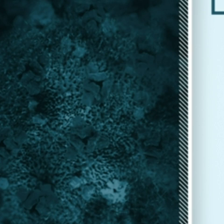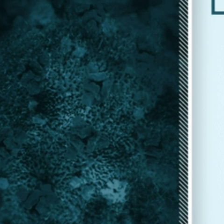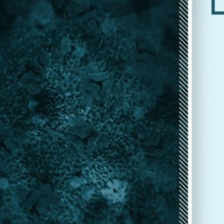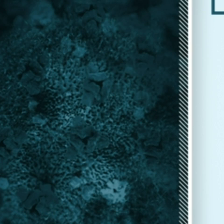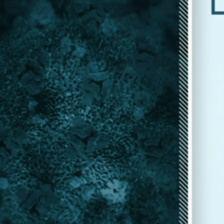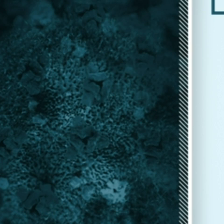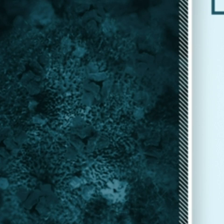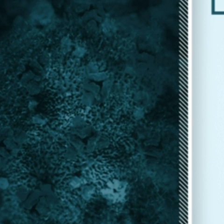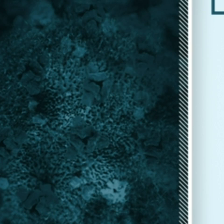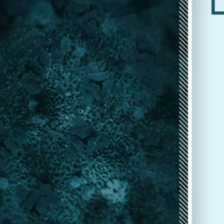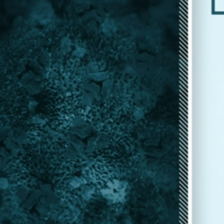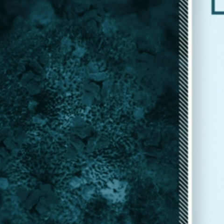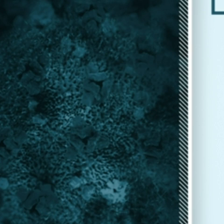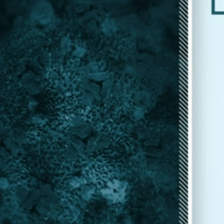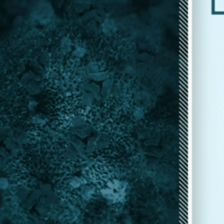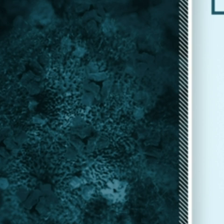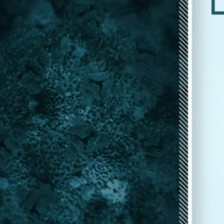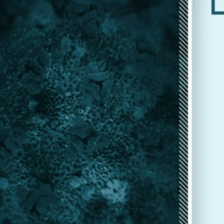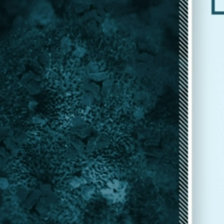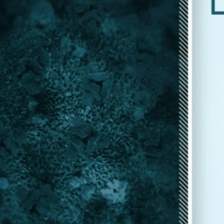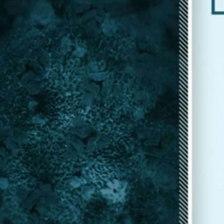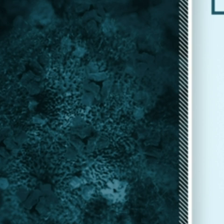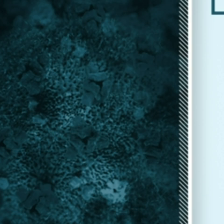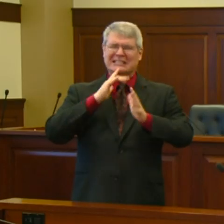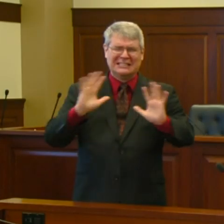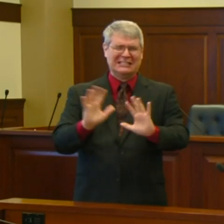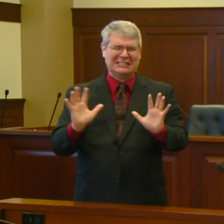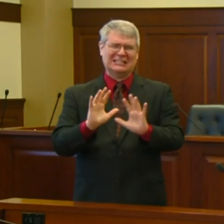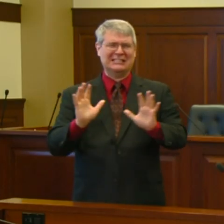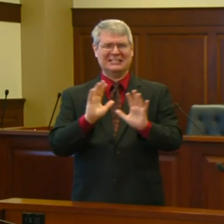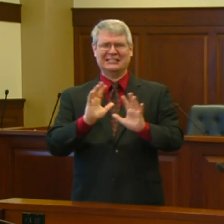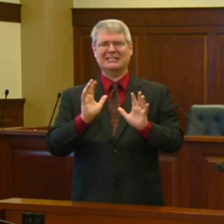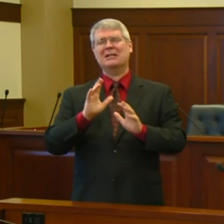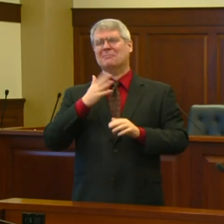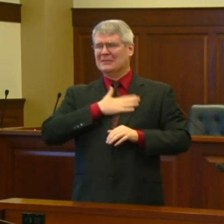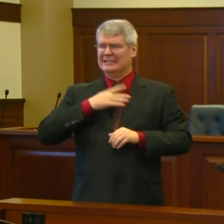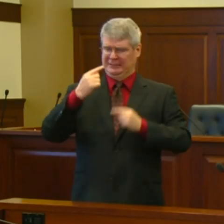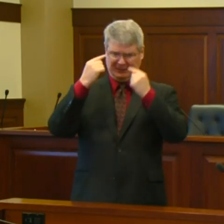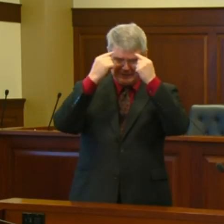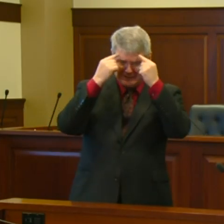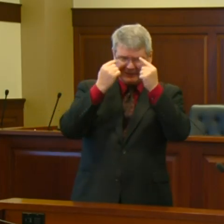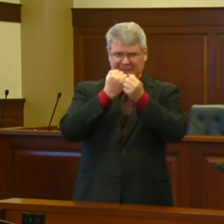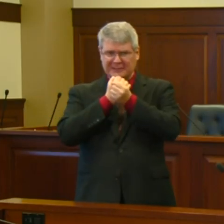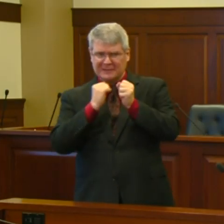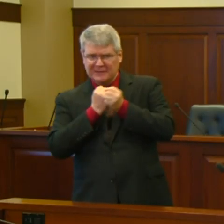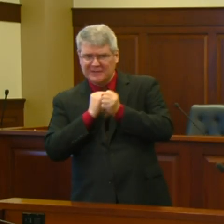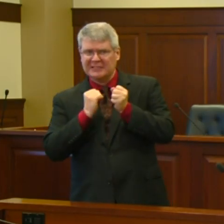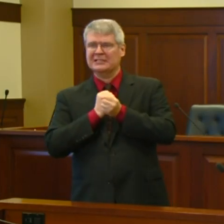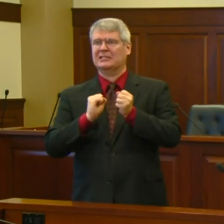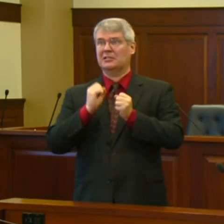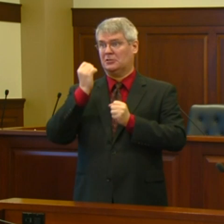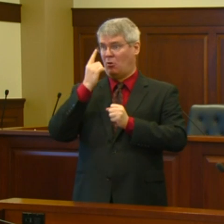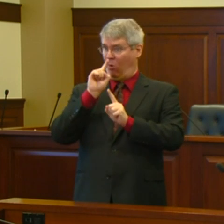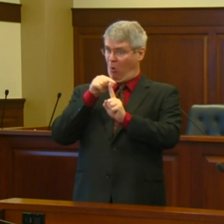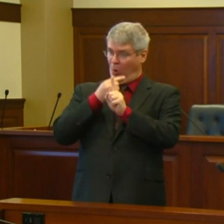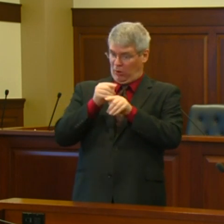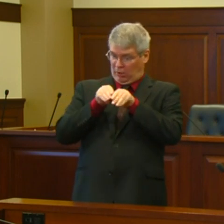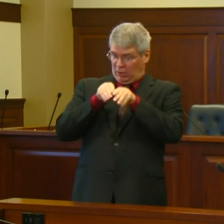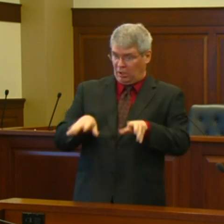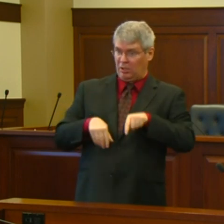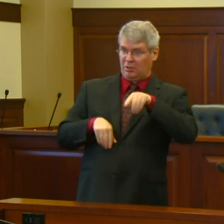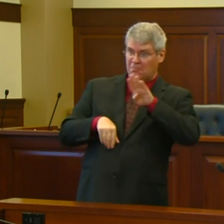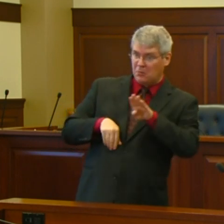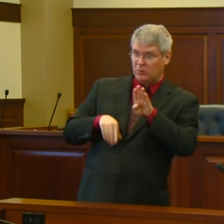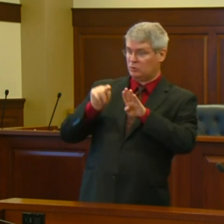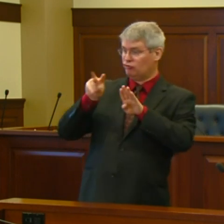This isn't just a Boise and Treasure Valley issue. Across the country, we're seeing the virus move from cities